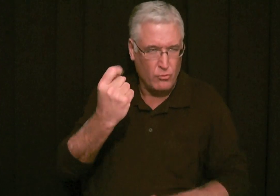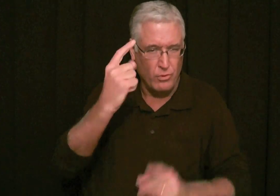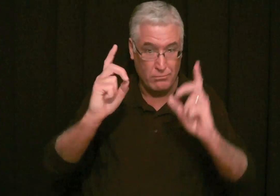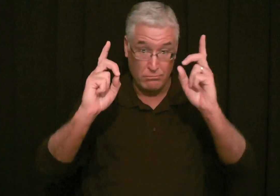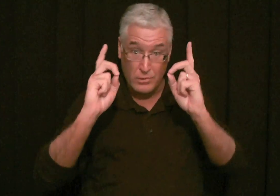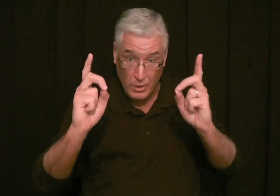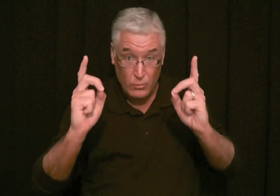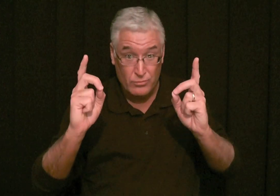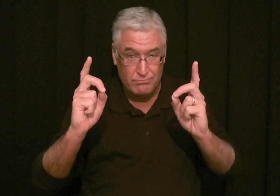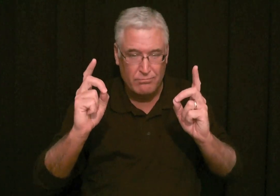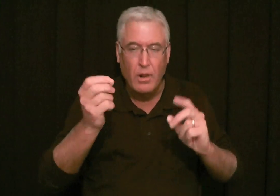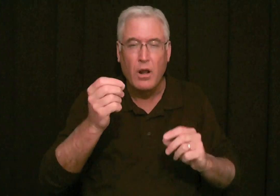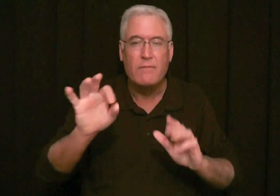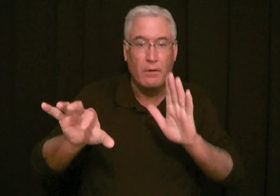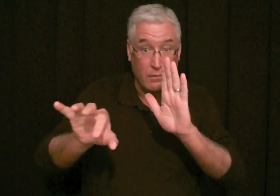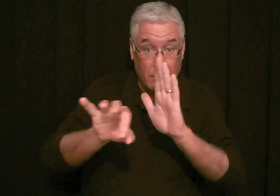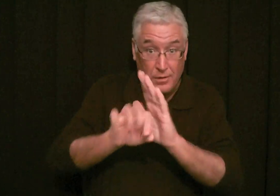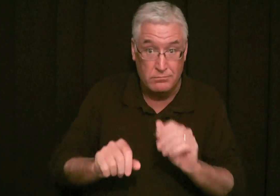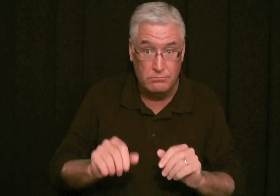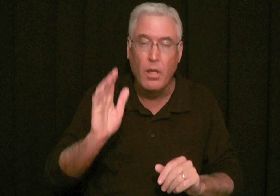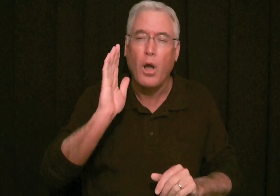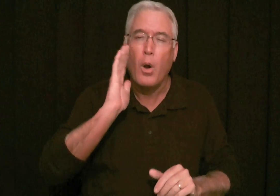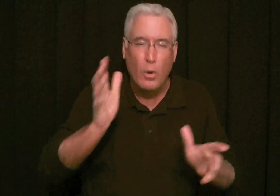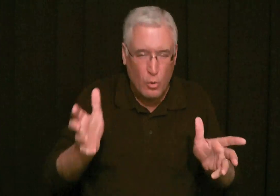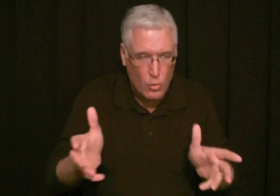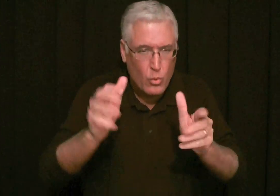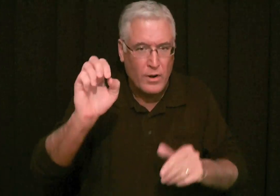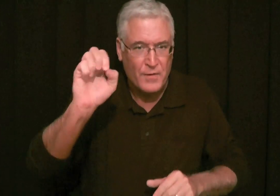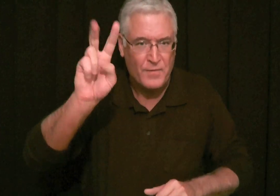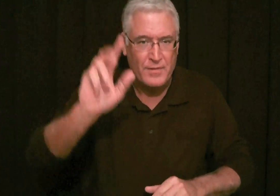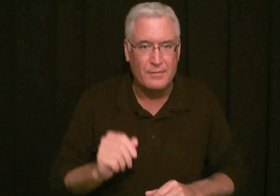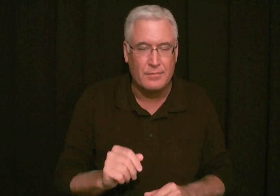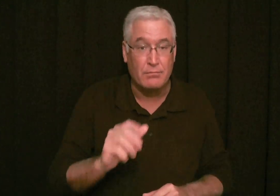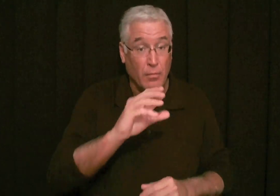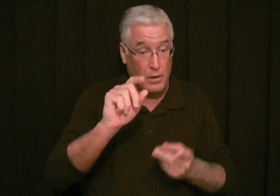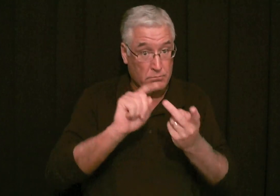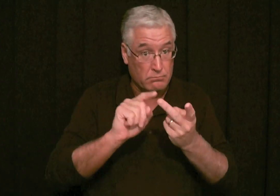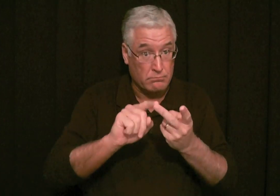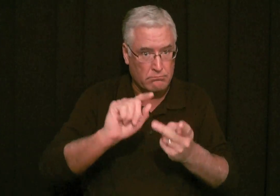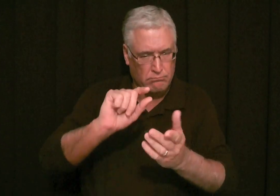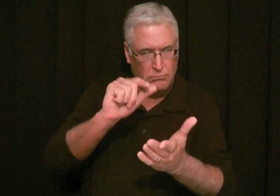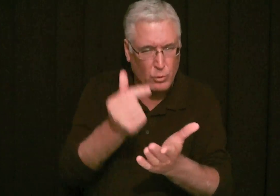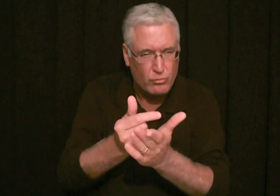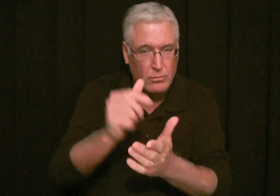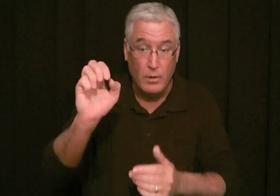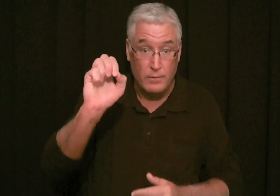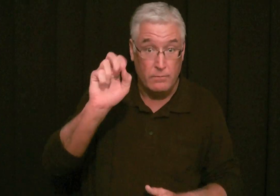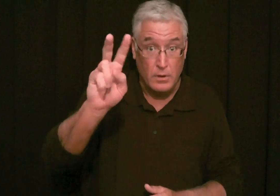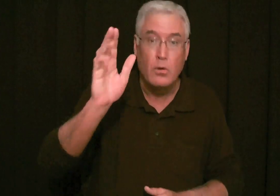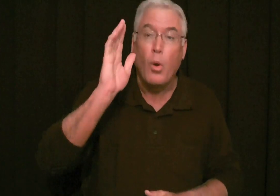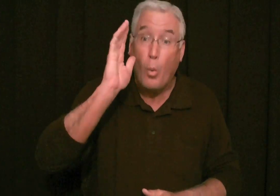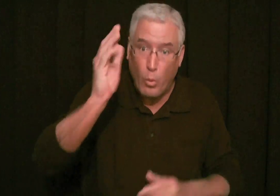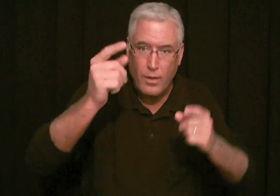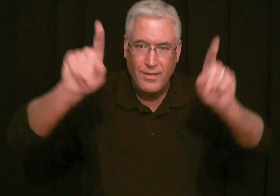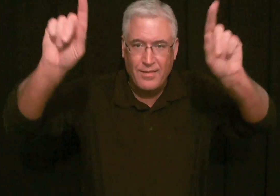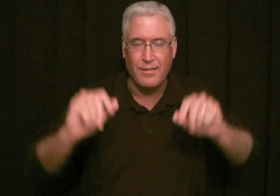If you and I have the right understanding of the doctrine of election, that will encourage evangelism. And secondly, it will